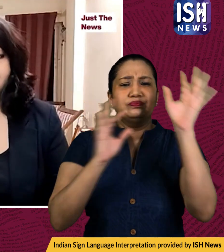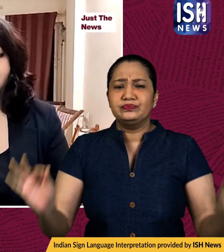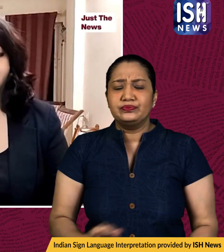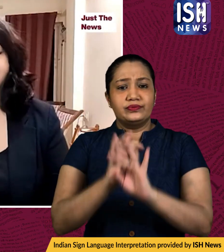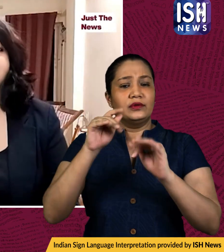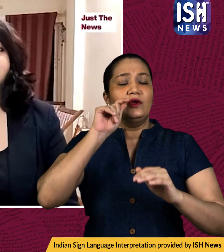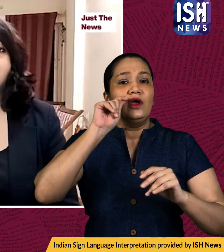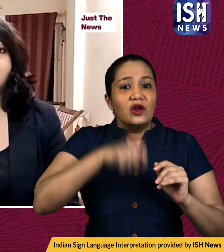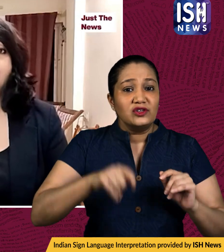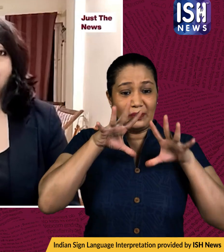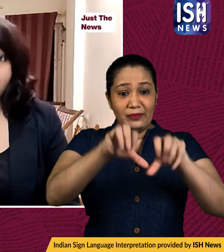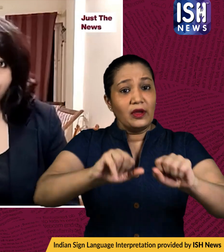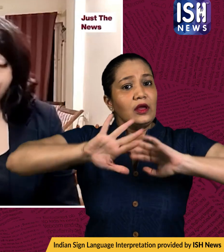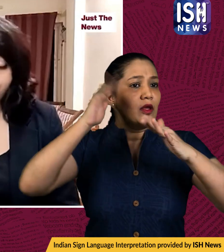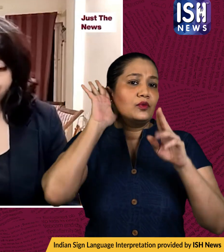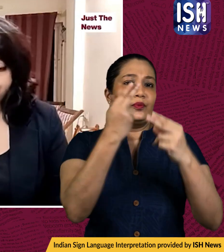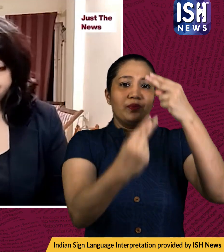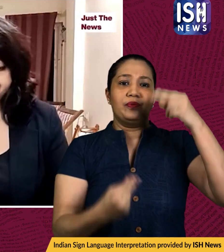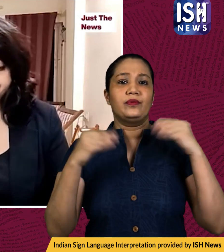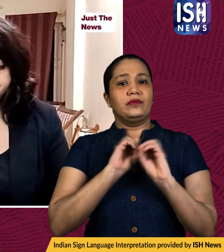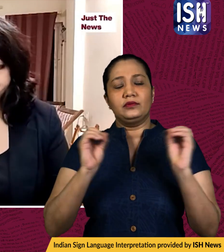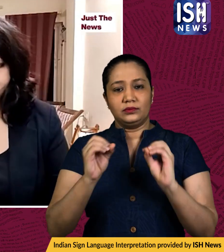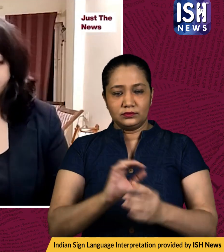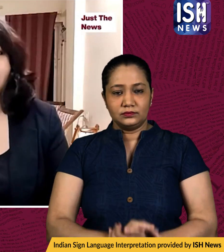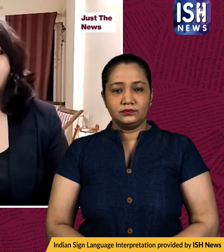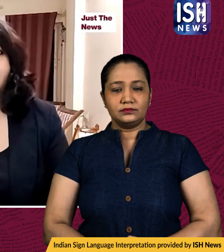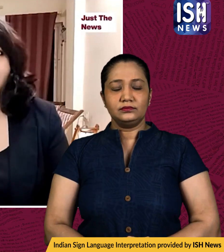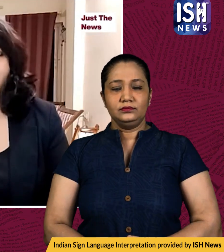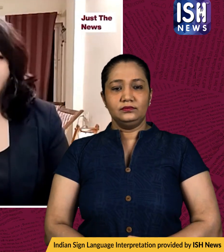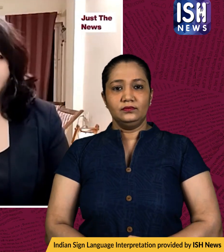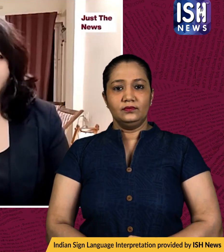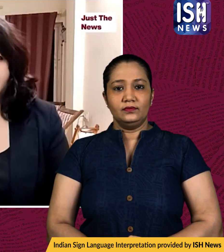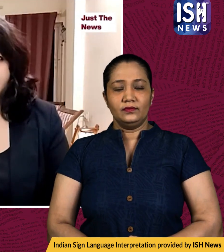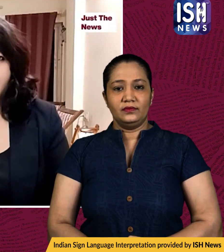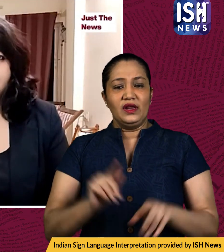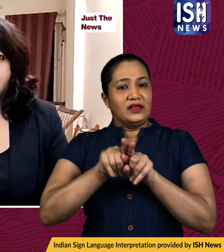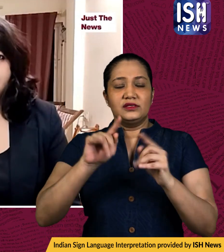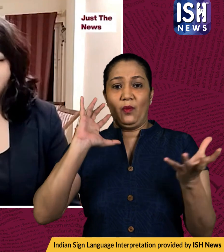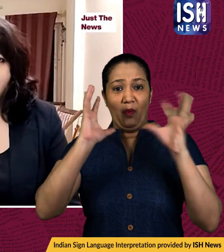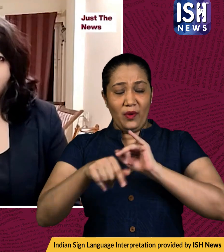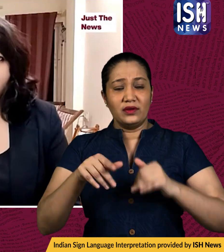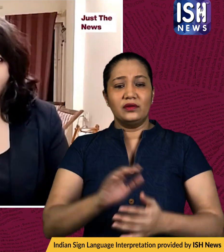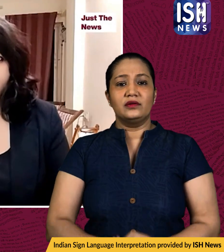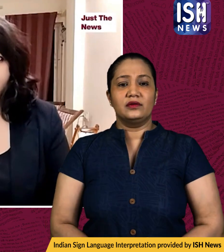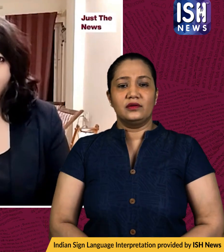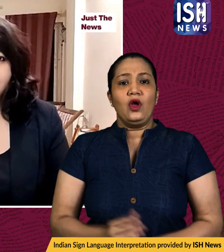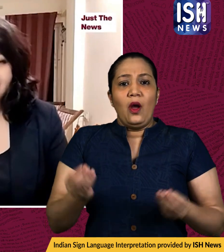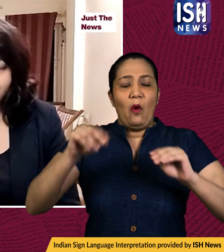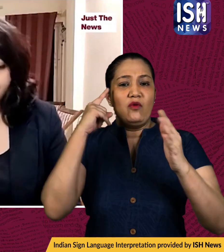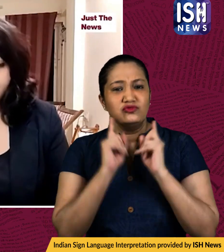since it was seized by russian troops the world in the meantime is trying to impose more sanctions